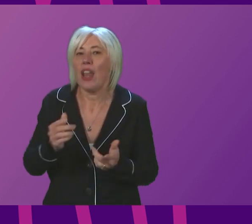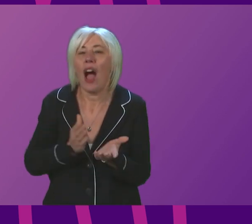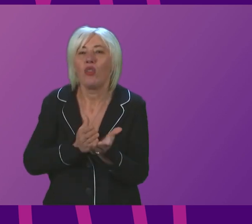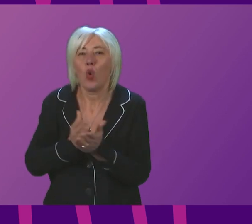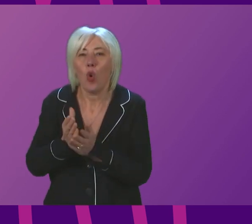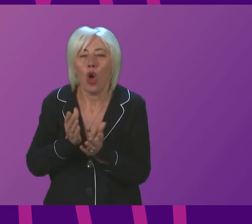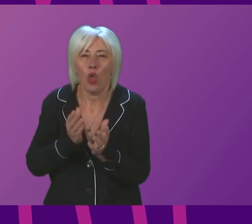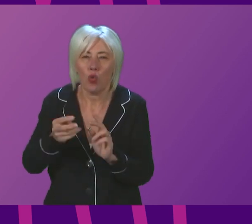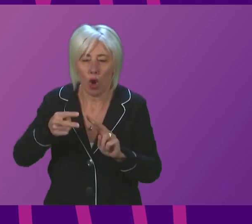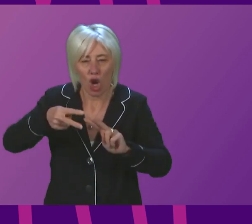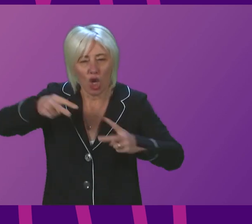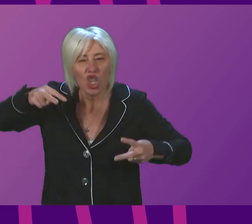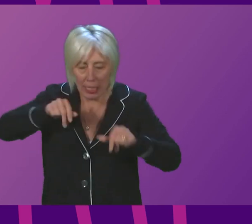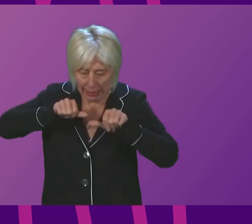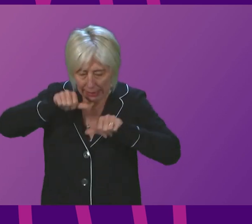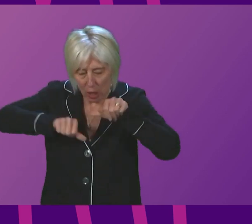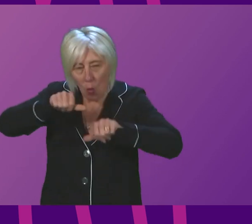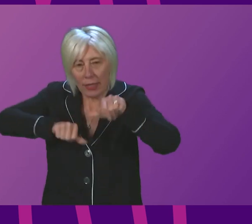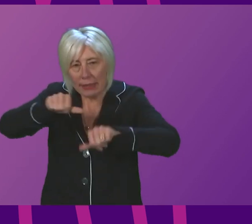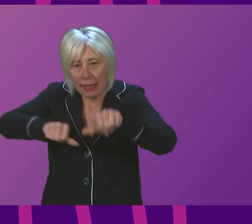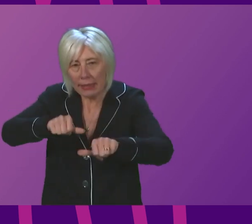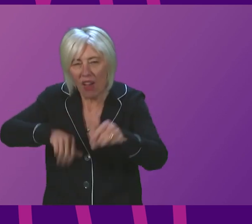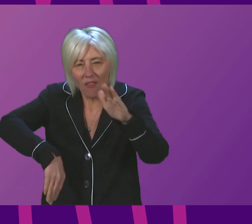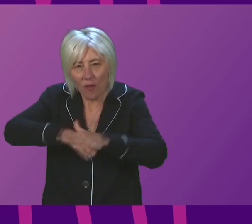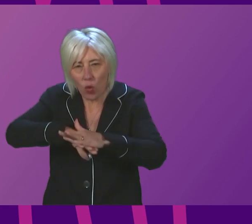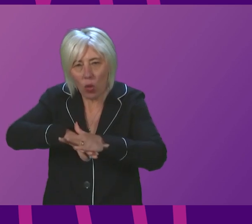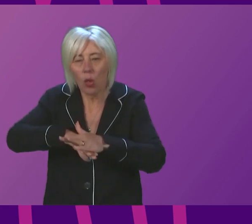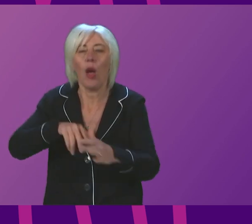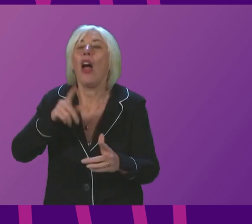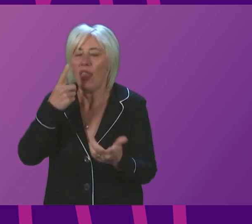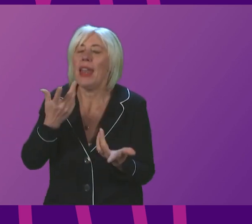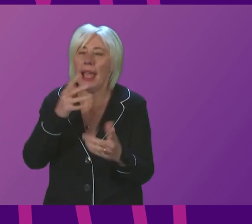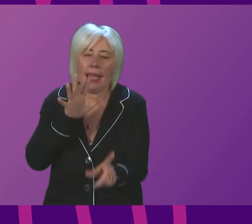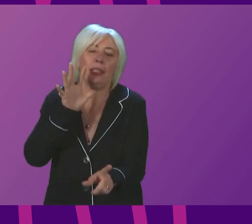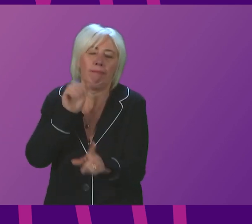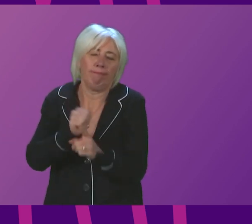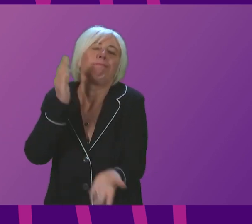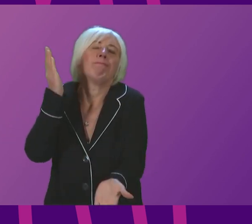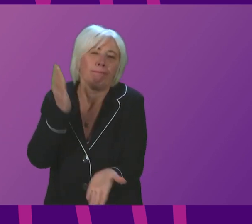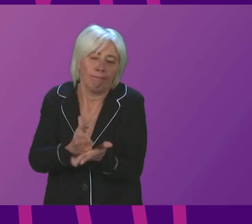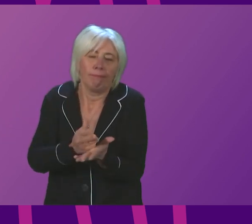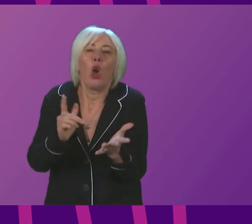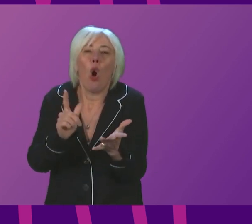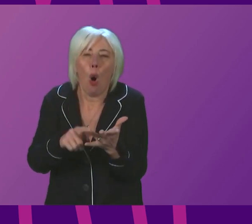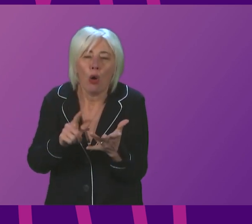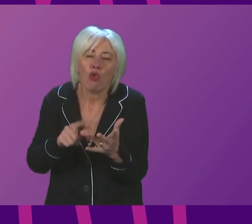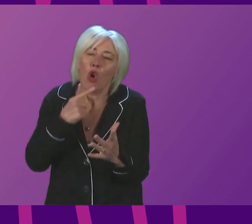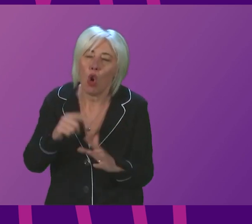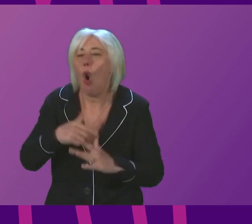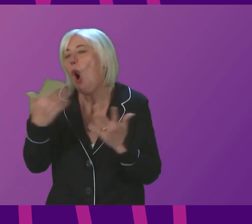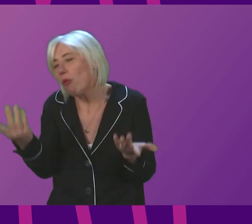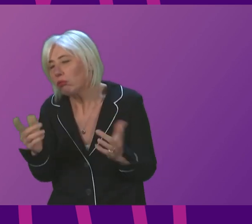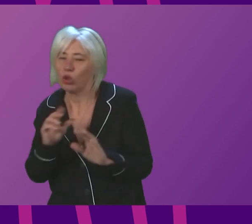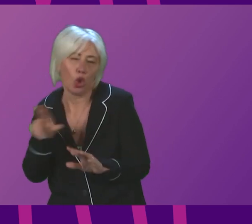whole genomic sequencing, which then confirms absolutely the presence or otherwise of the Omicron variant. So,